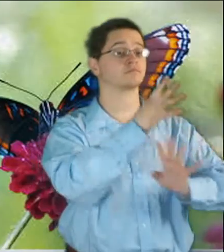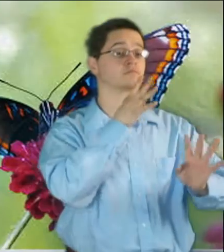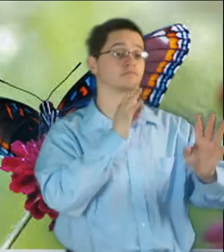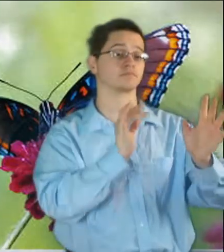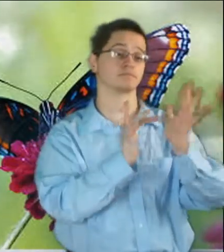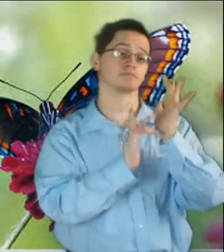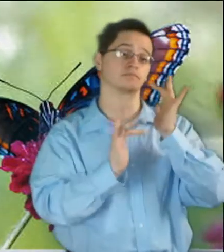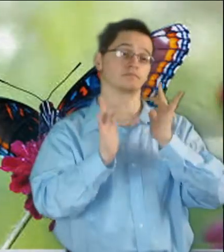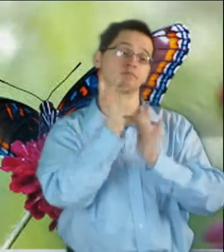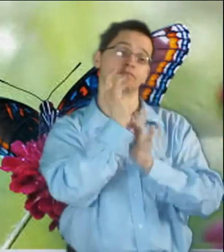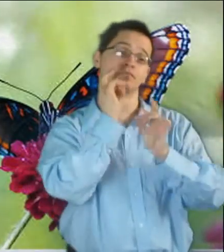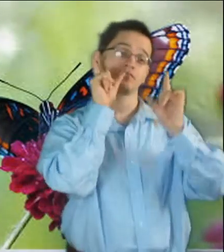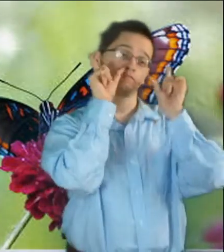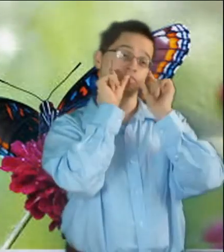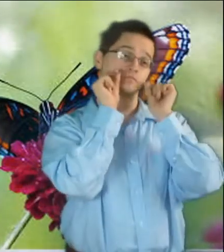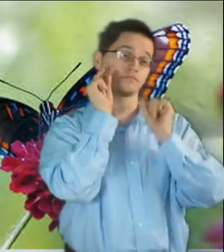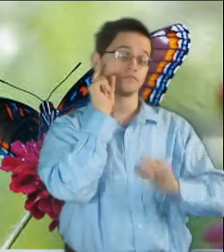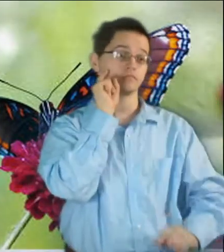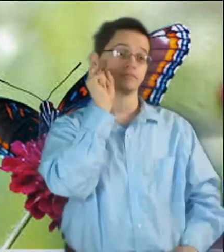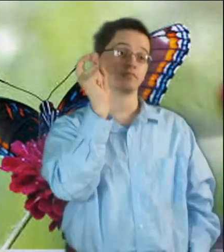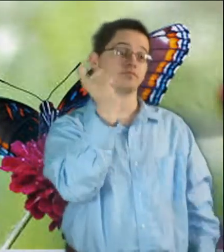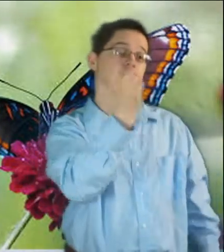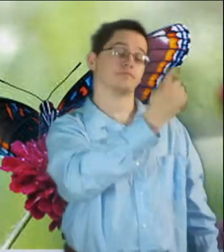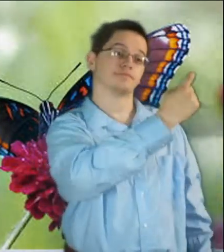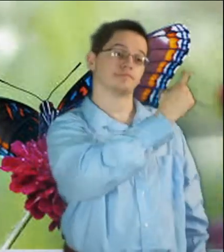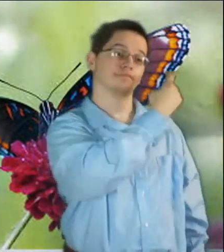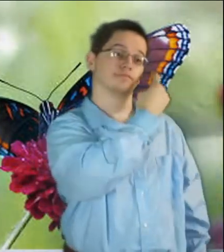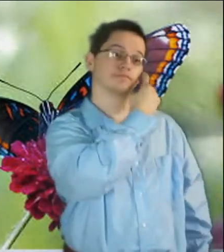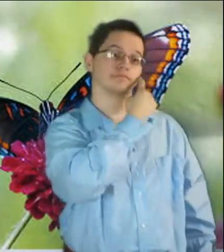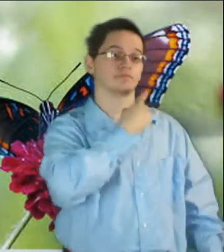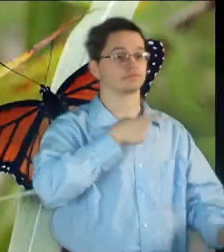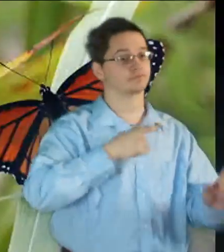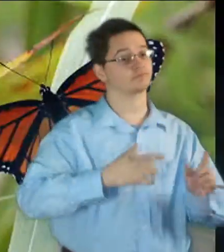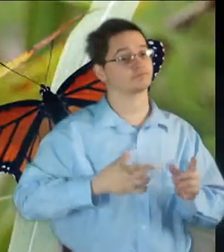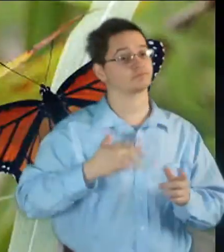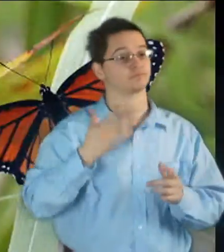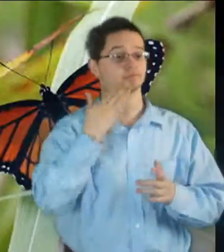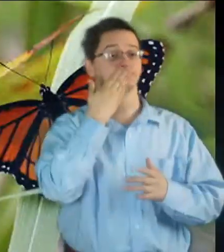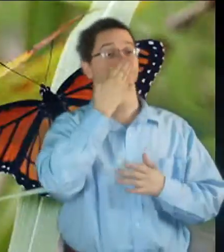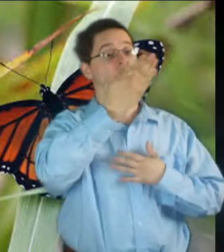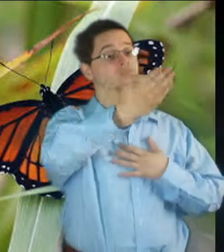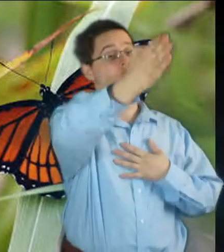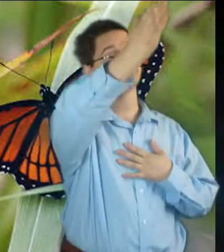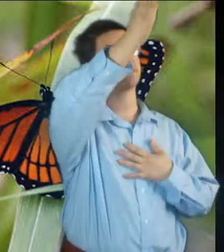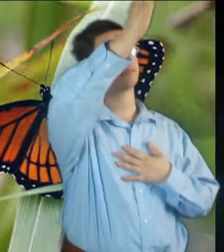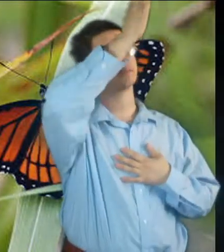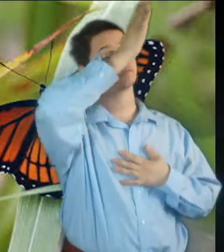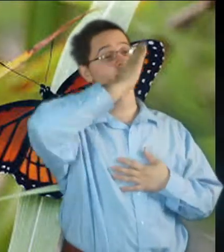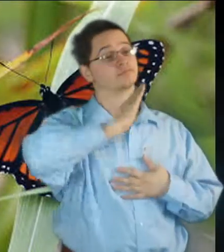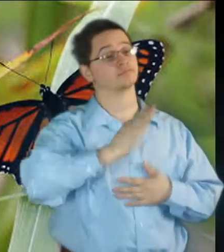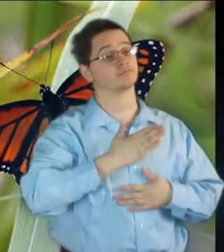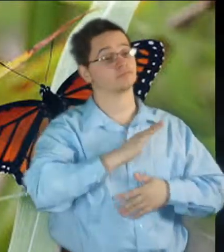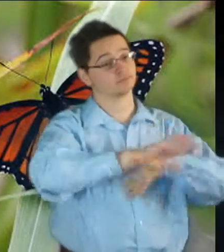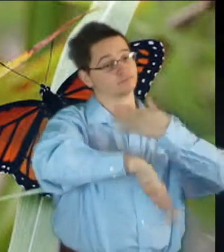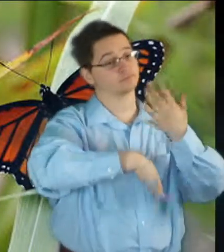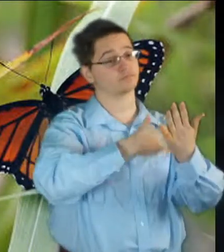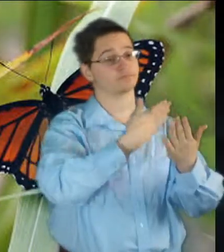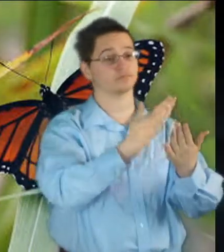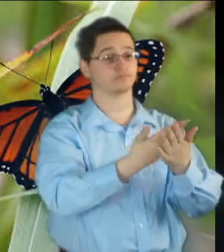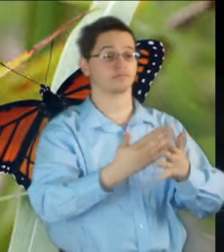And I close my eyes And I thank God for all Of the joy in